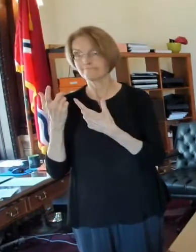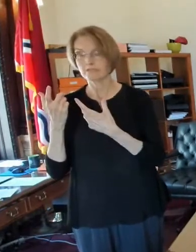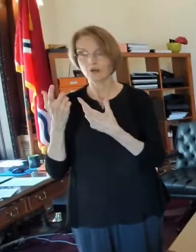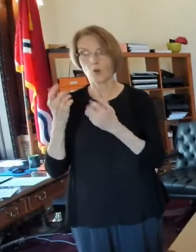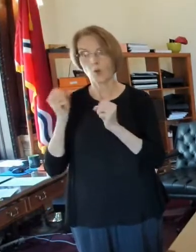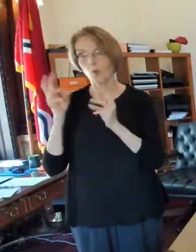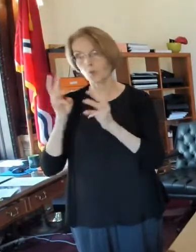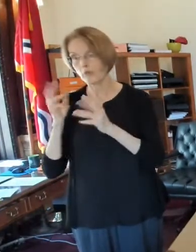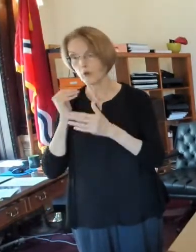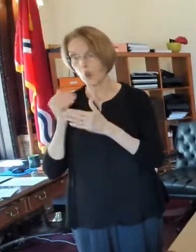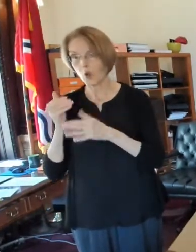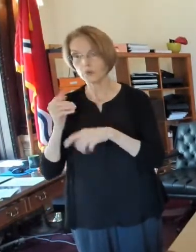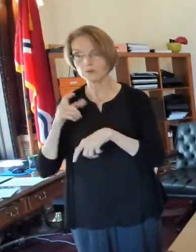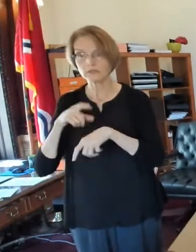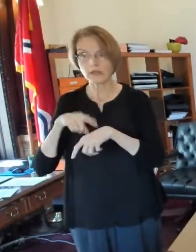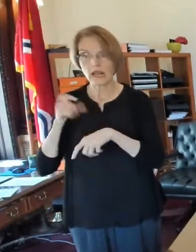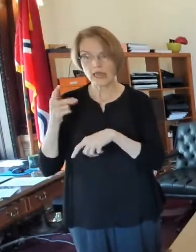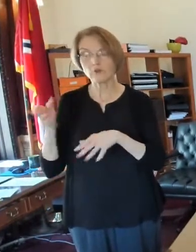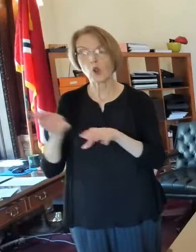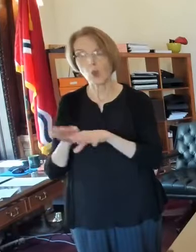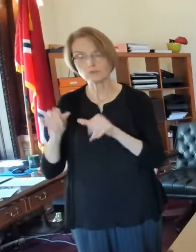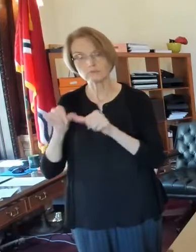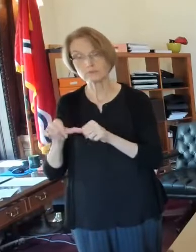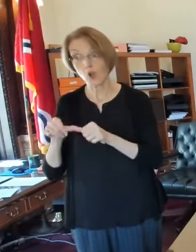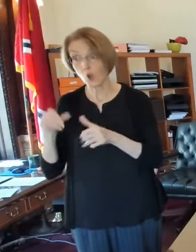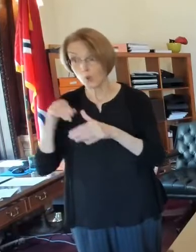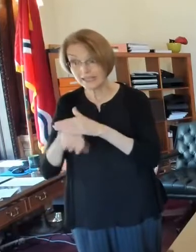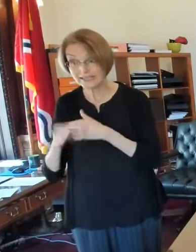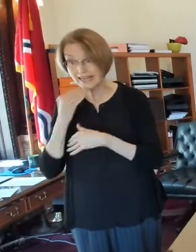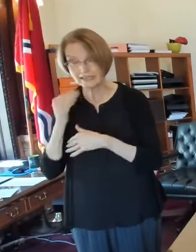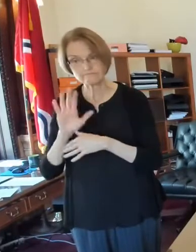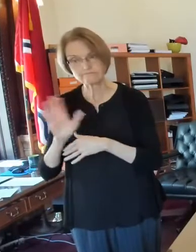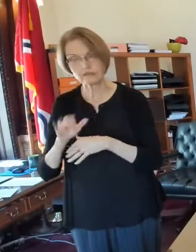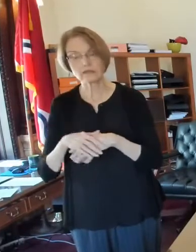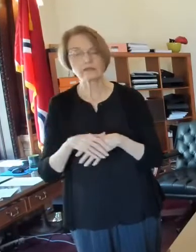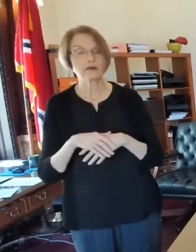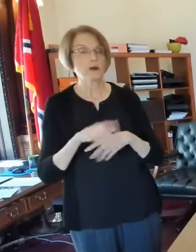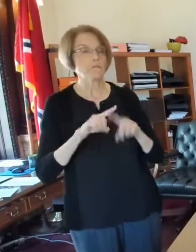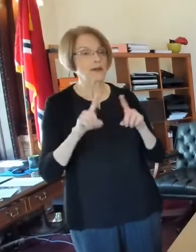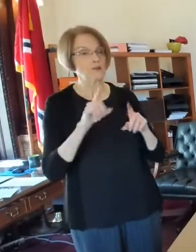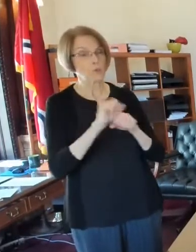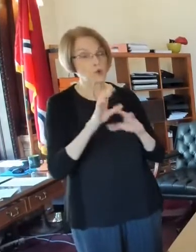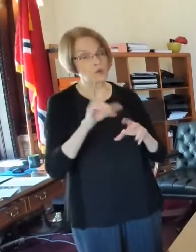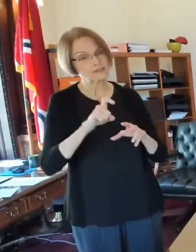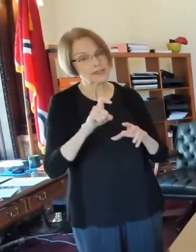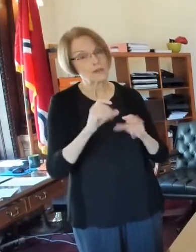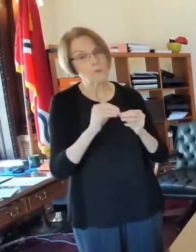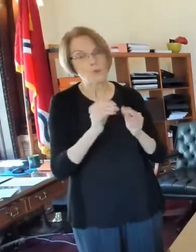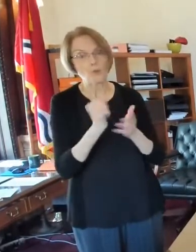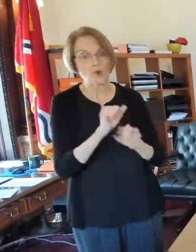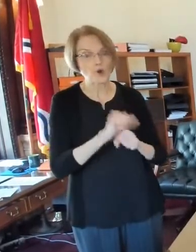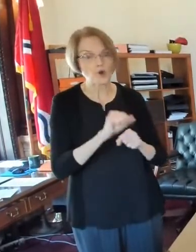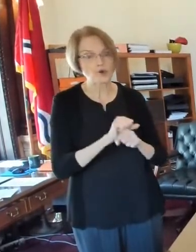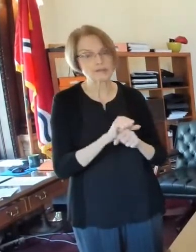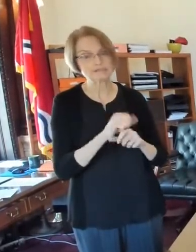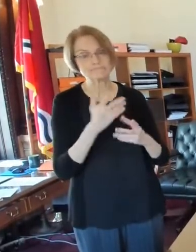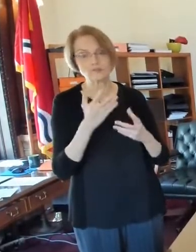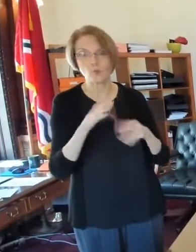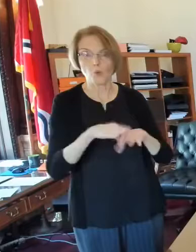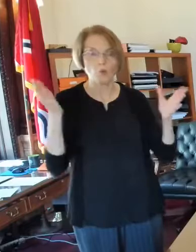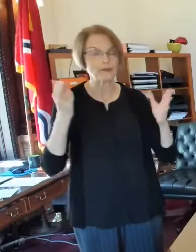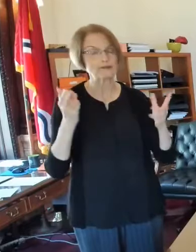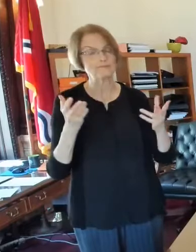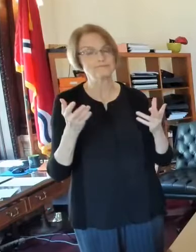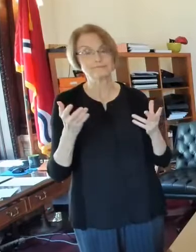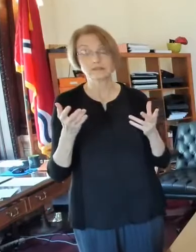Other folks say service workers need the employment. So both. Yeah. You know, two things can be true at